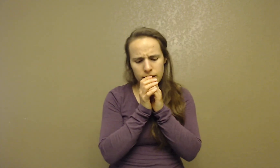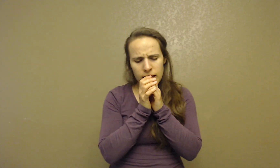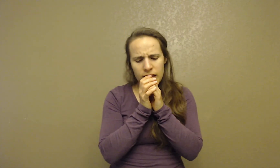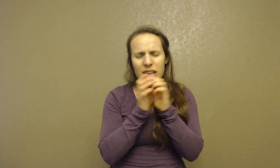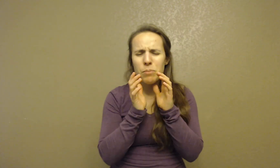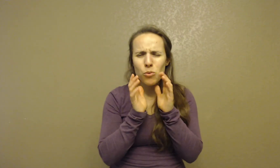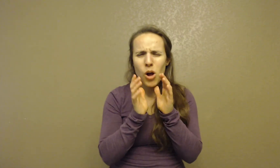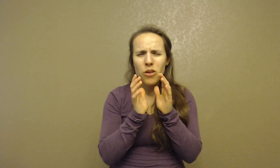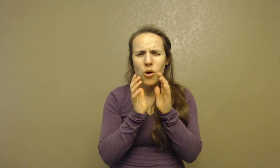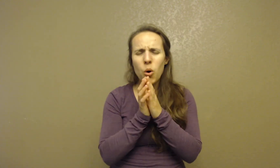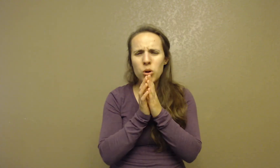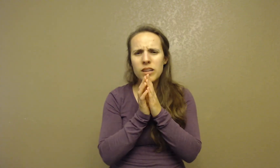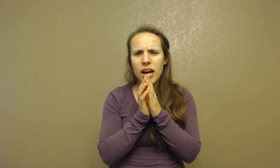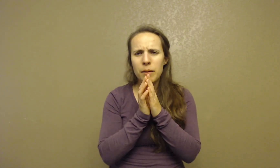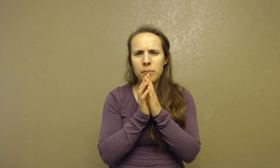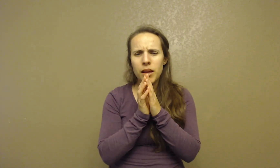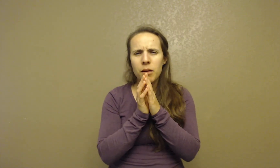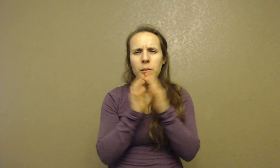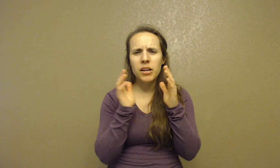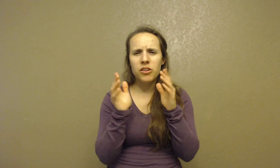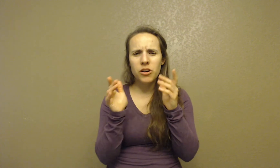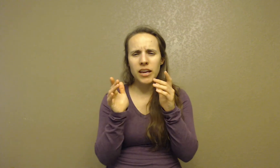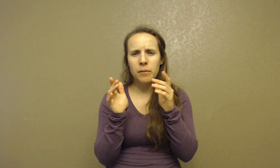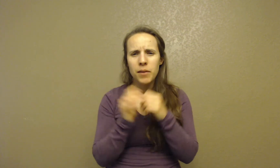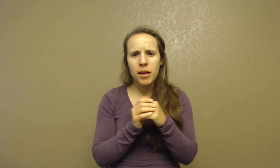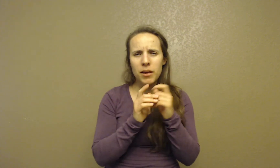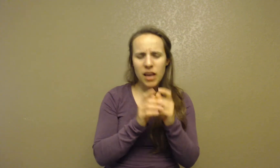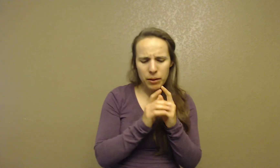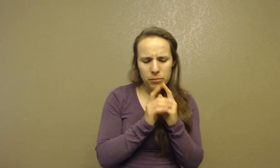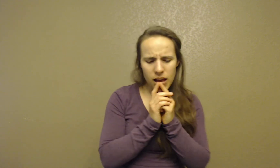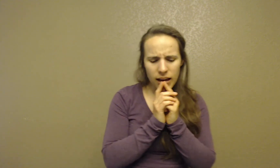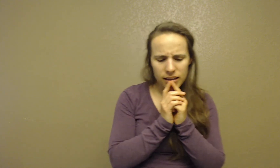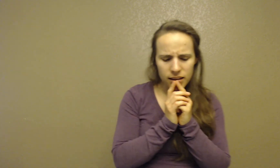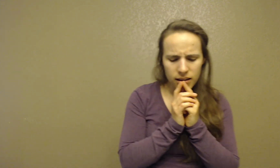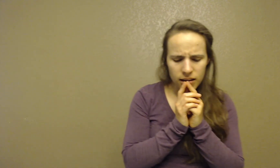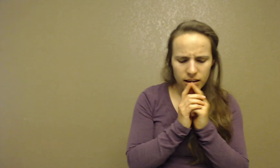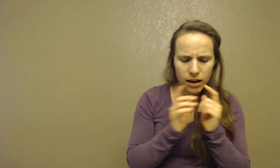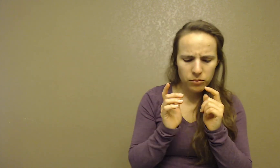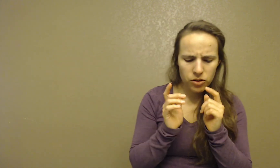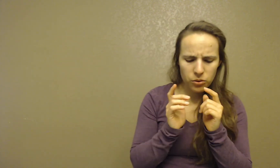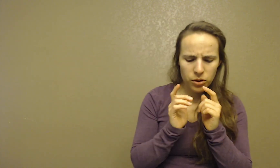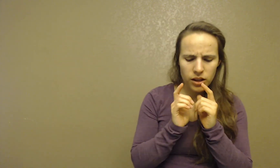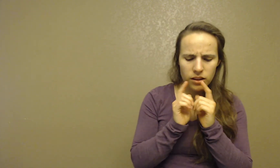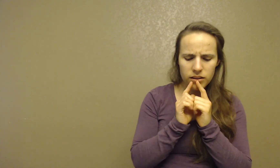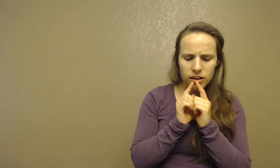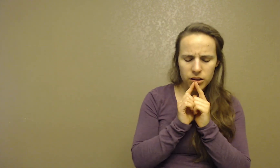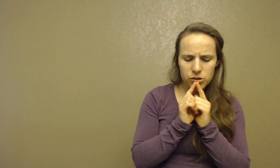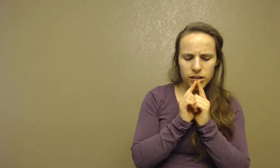He had been wrong the whole time, but it took him becoming blind to come to this conclusion.